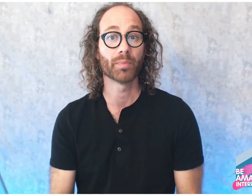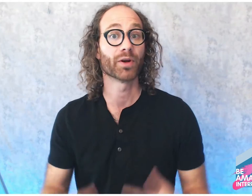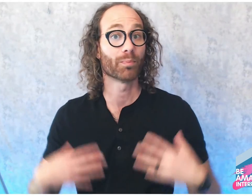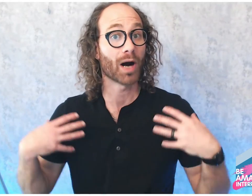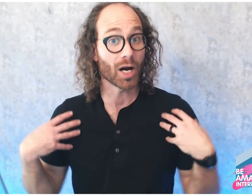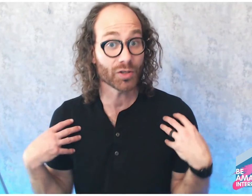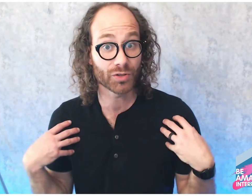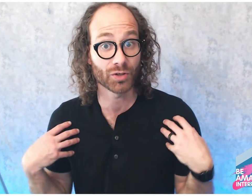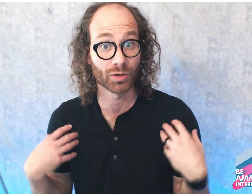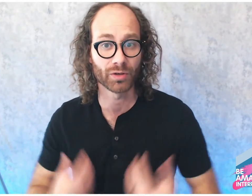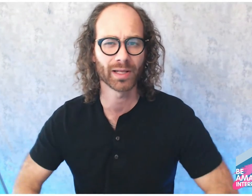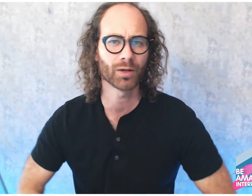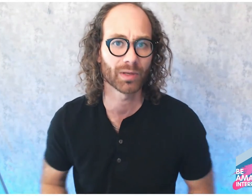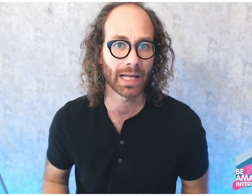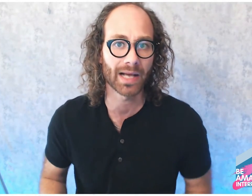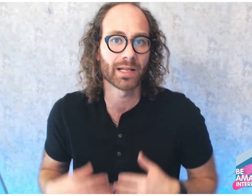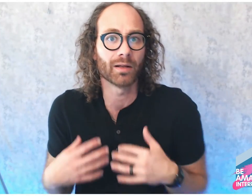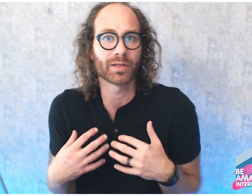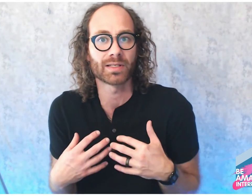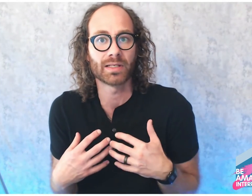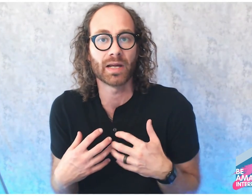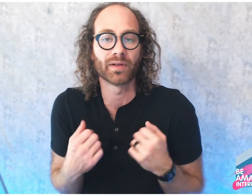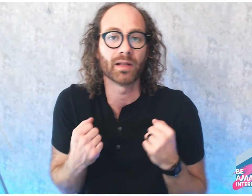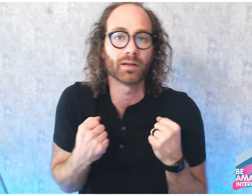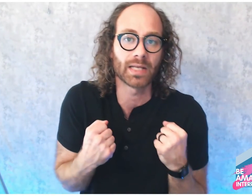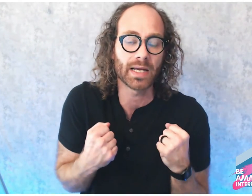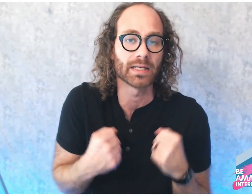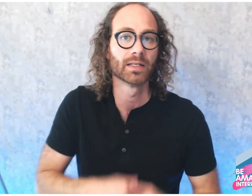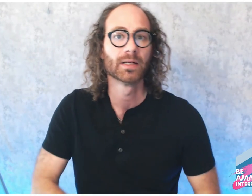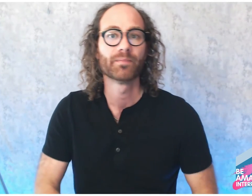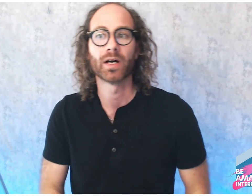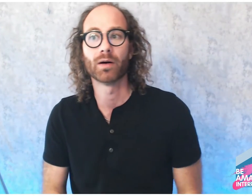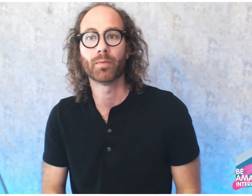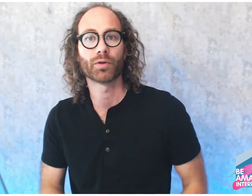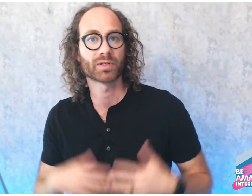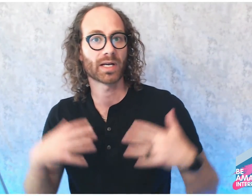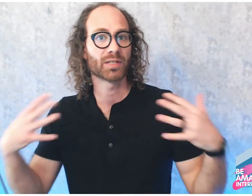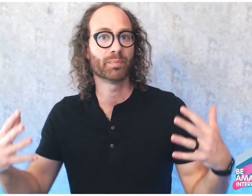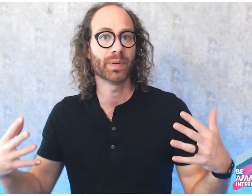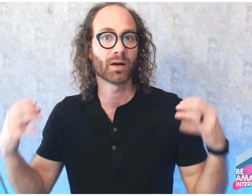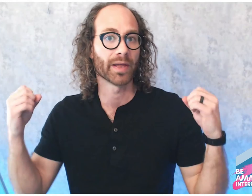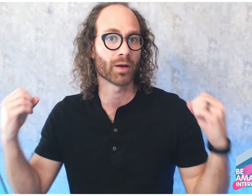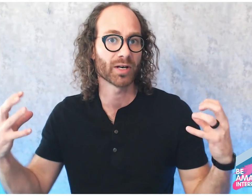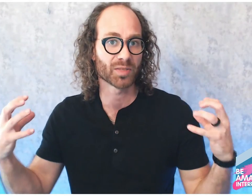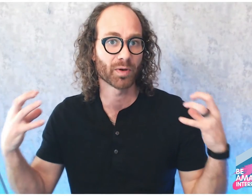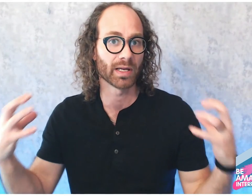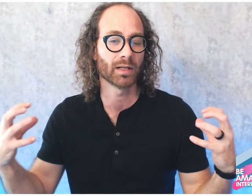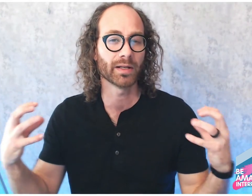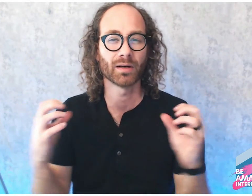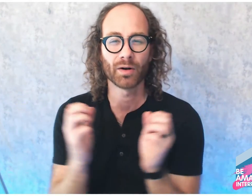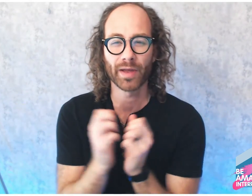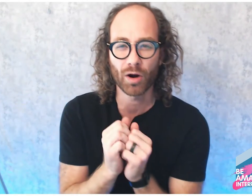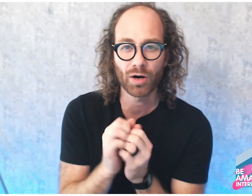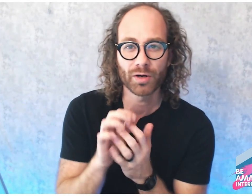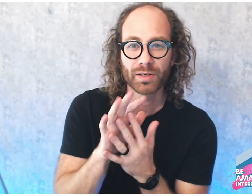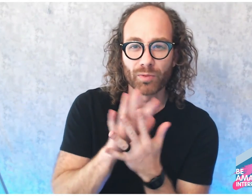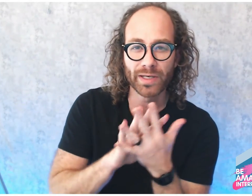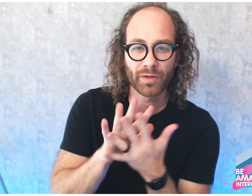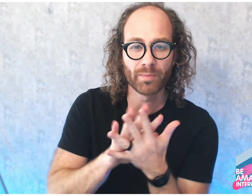posture. Do they look relaxed? Do they look stiff? Do they look tight? Are their signs big? Are they crisp? Are they clear? Are they hard to read? Are they muddled?